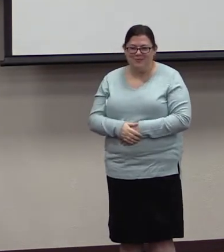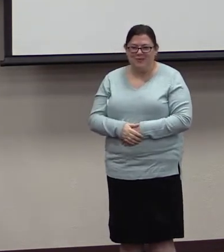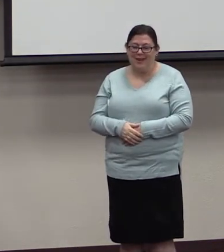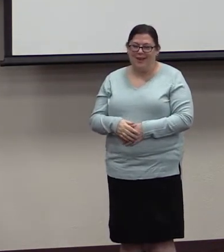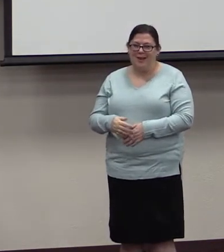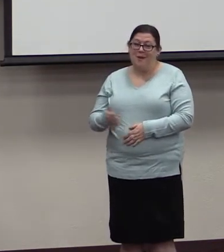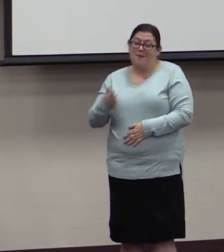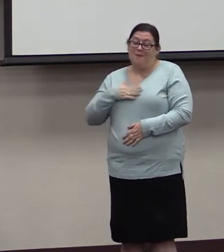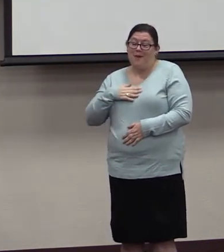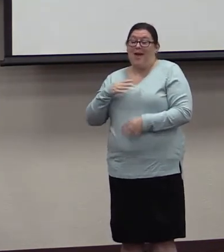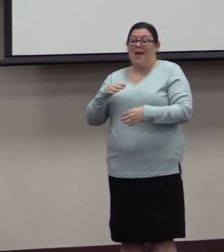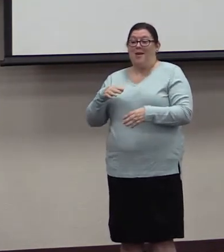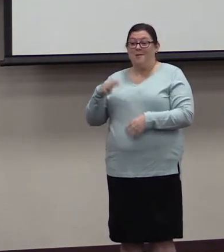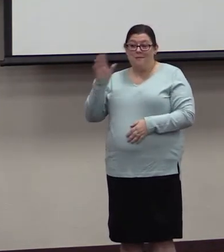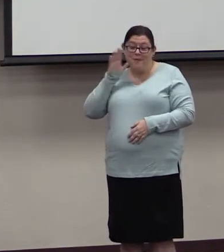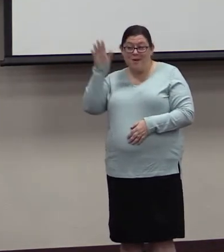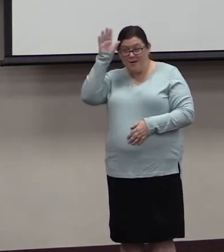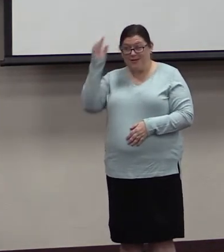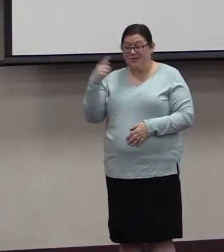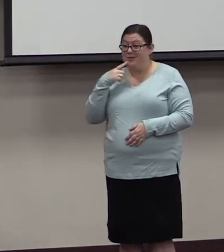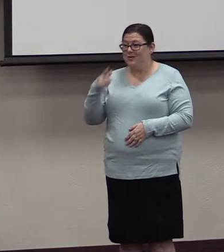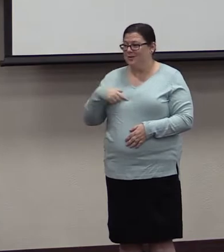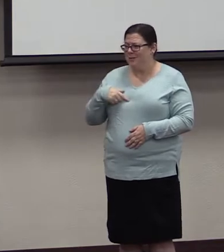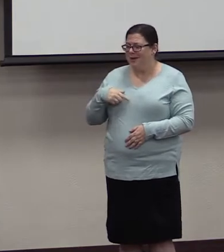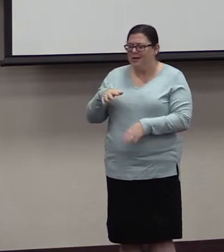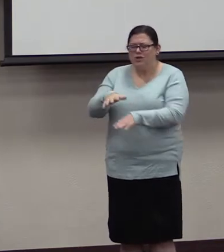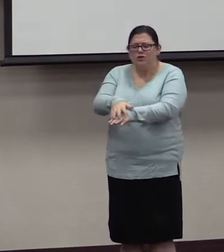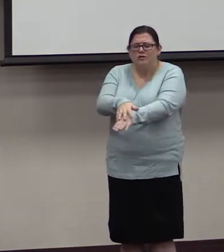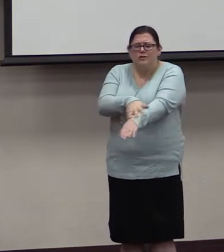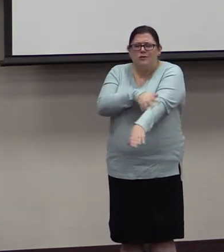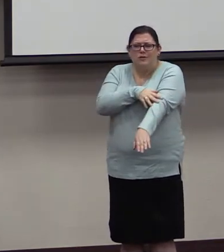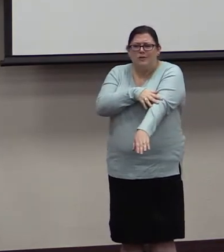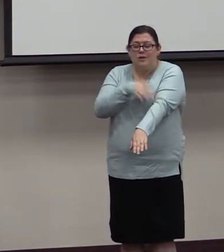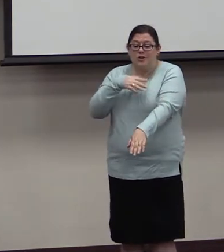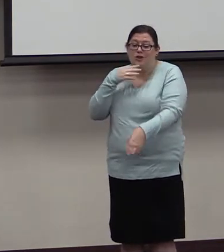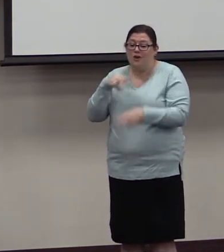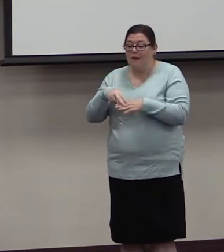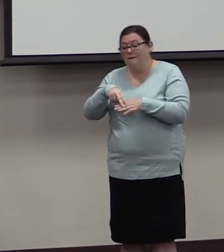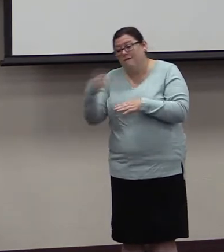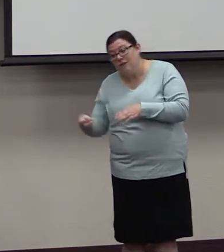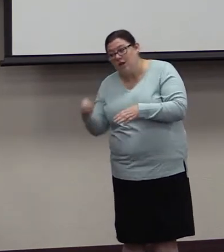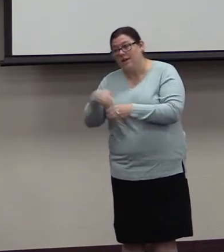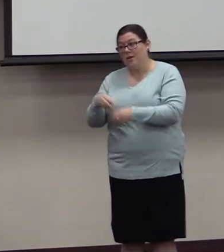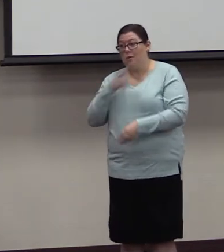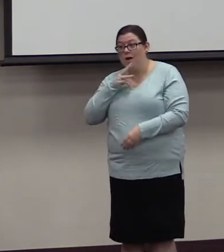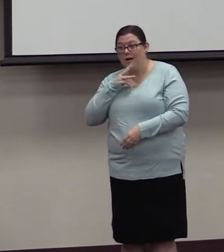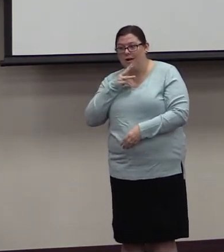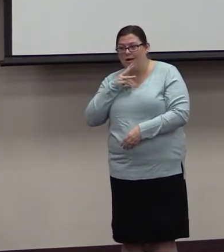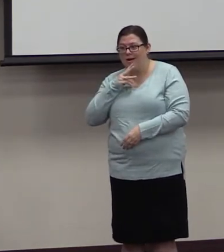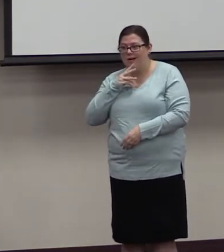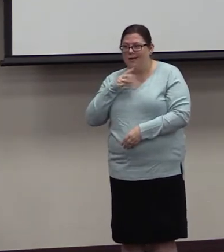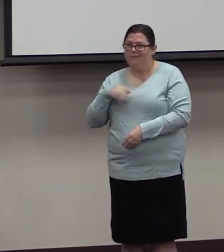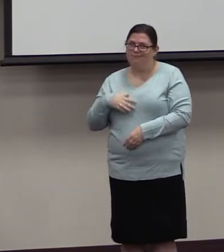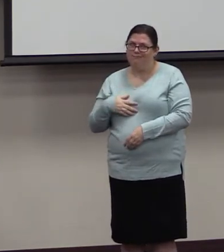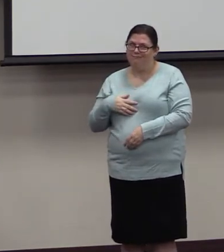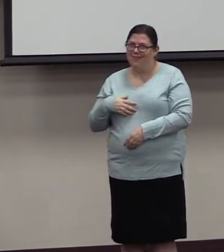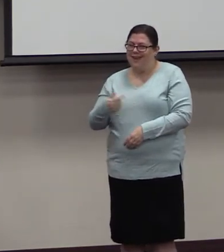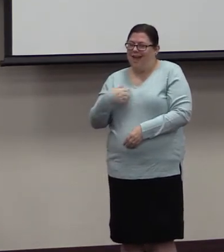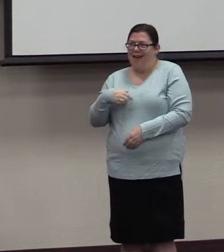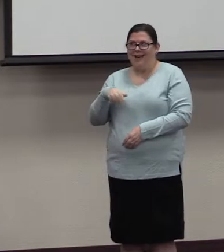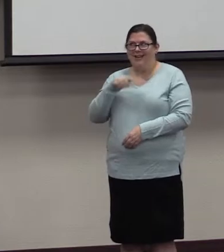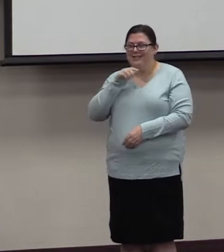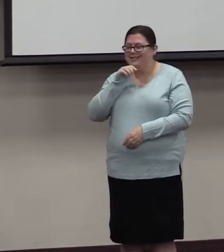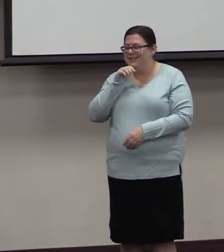so I kept running back and forth watching the ducks swim, and my parents said again, hey, slow down.